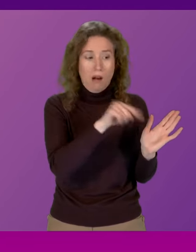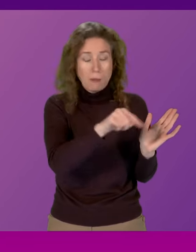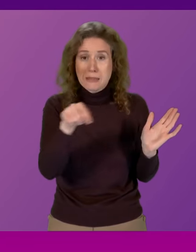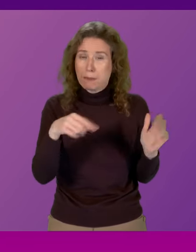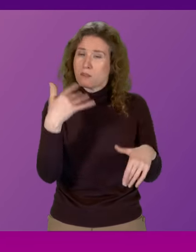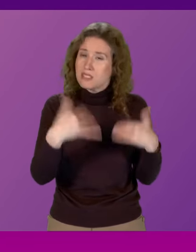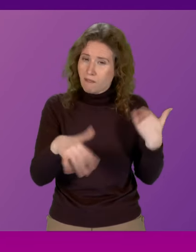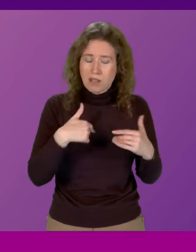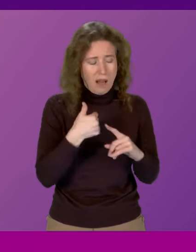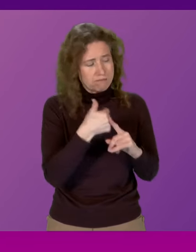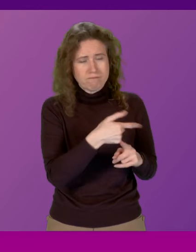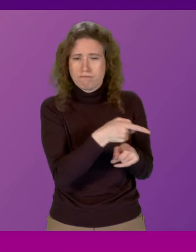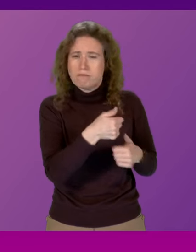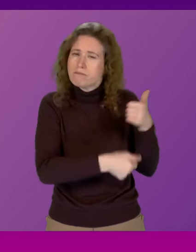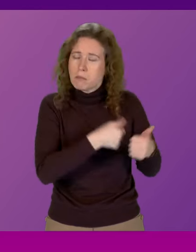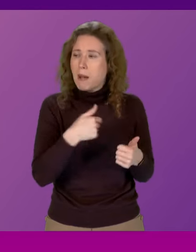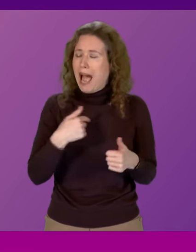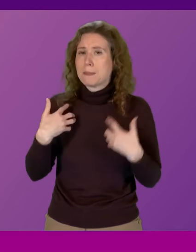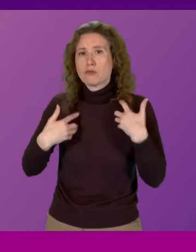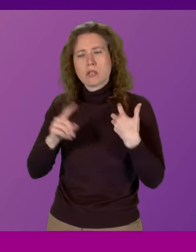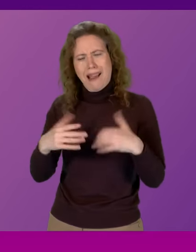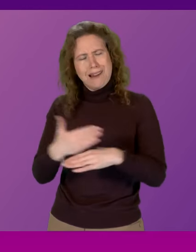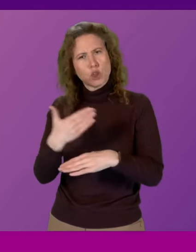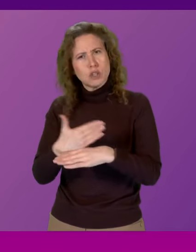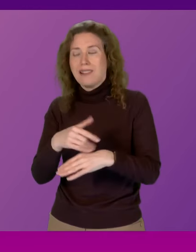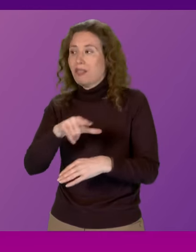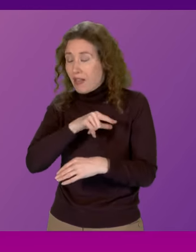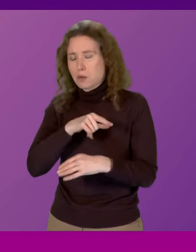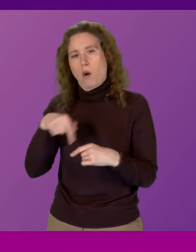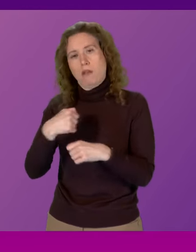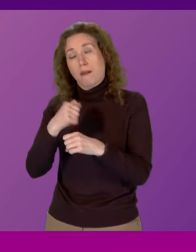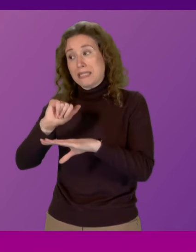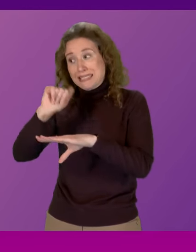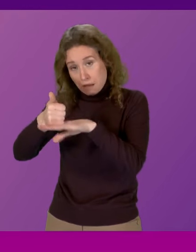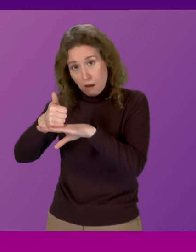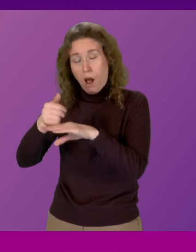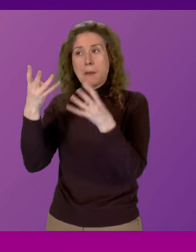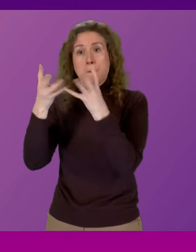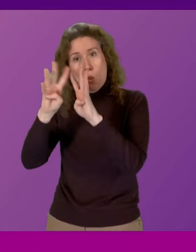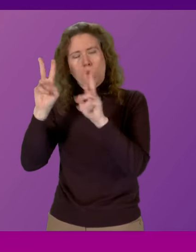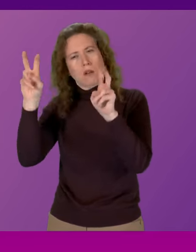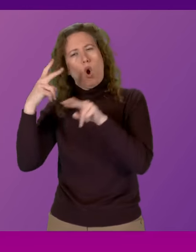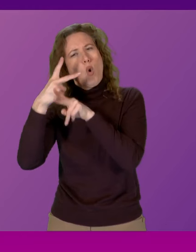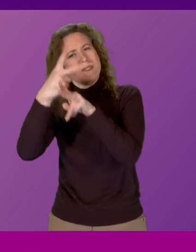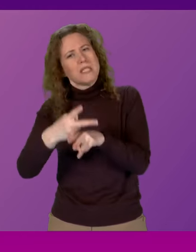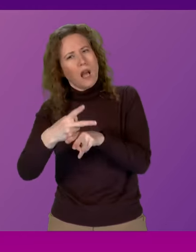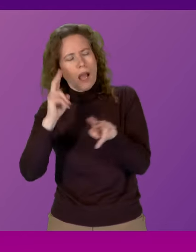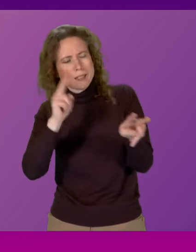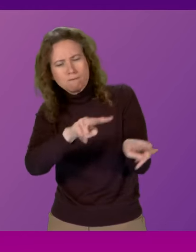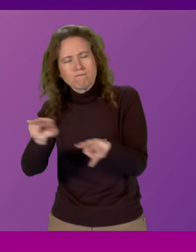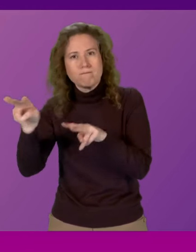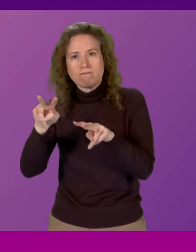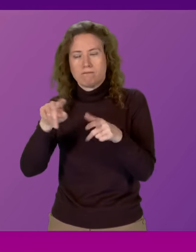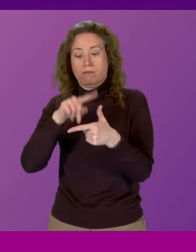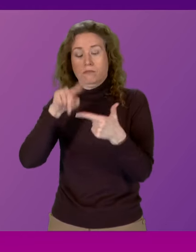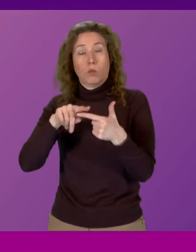loss. What I'm interested in is action. That's why this government established the Oversight Board. That's why we established the Public